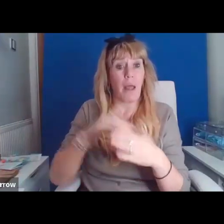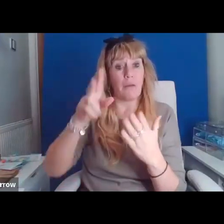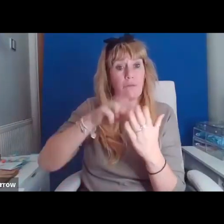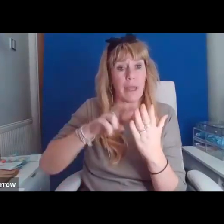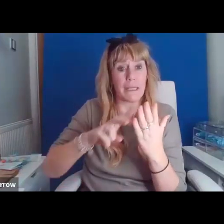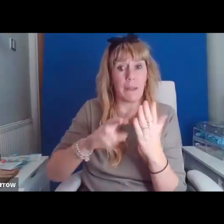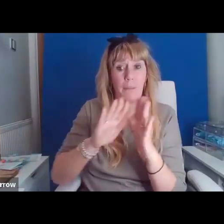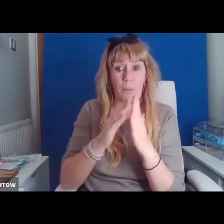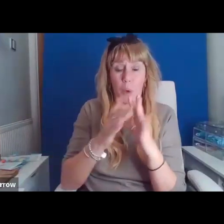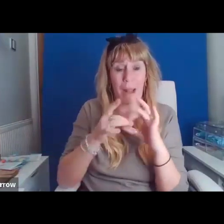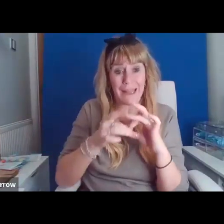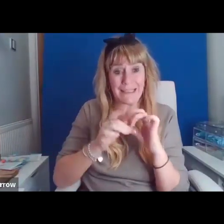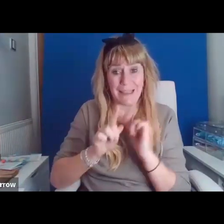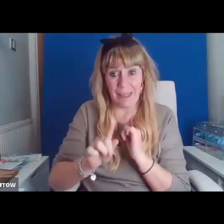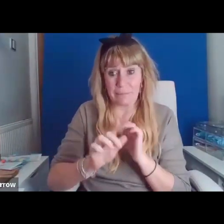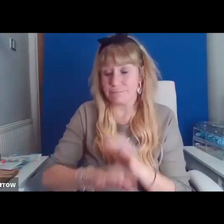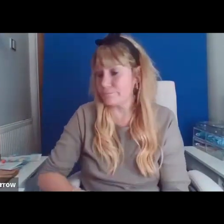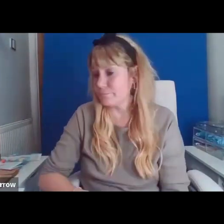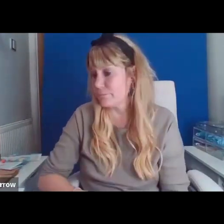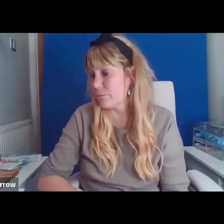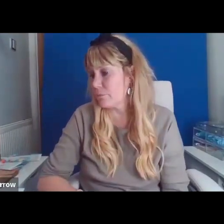So yeah, reading tender points.